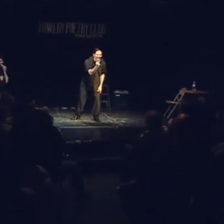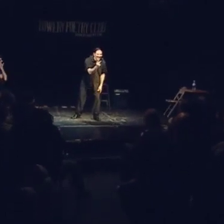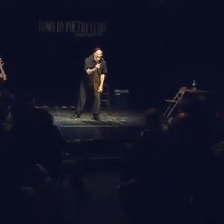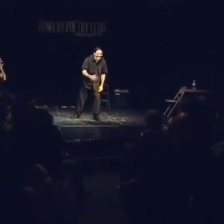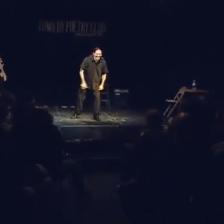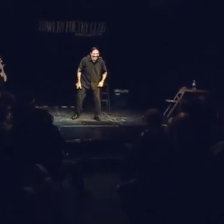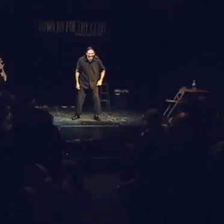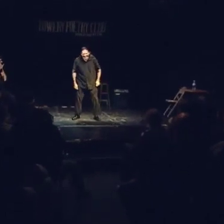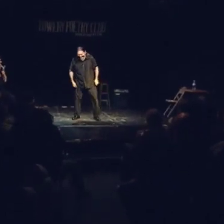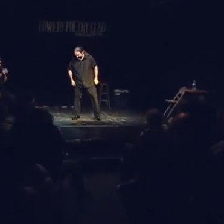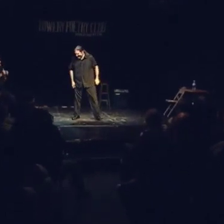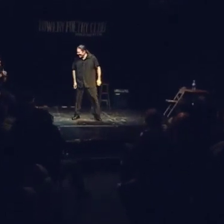Take two.